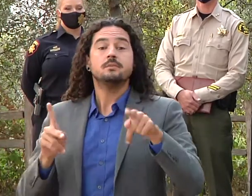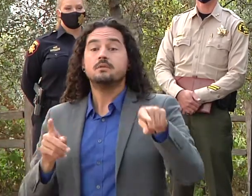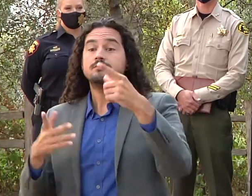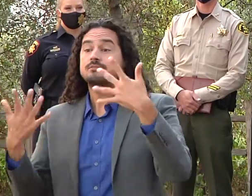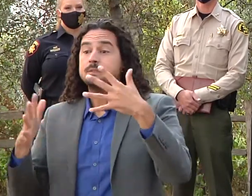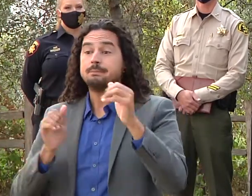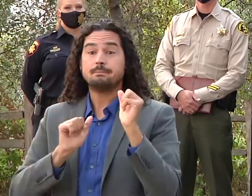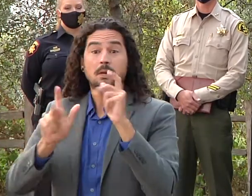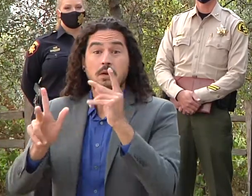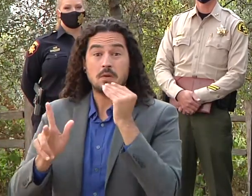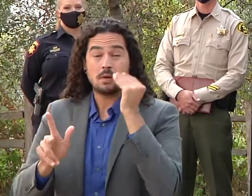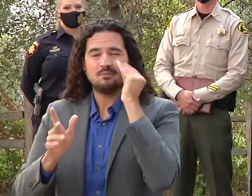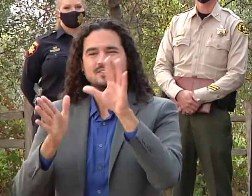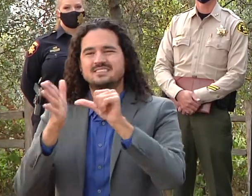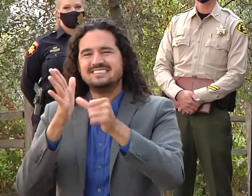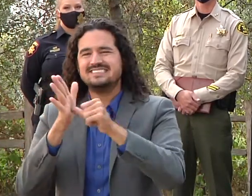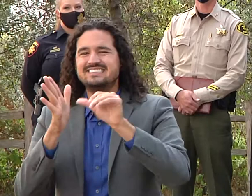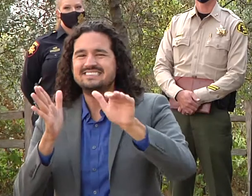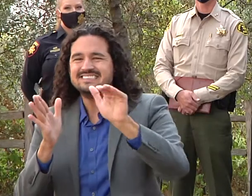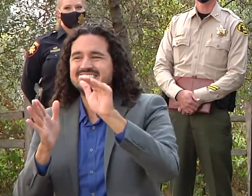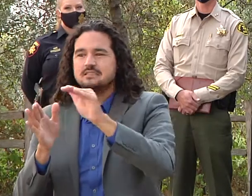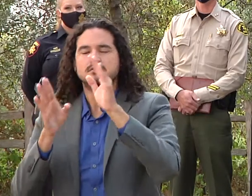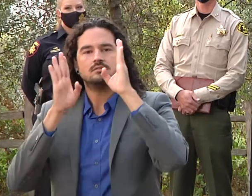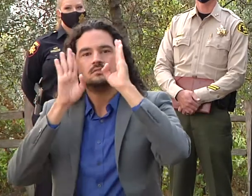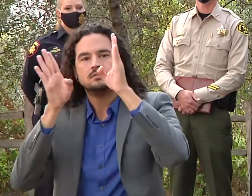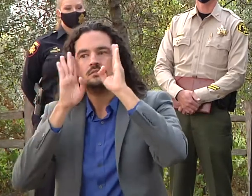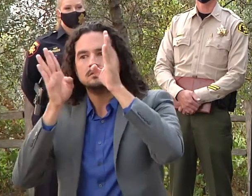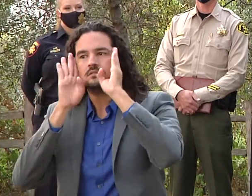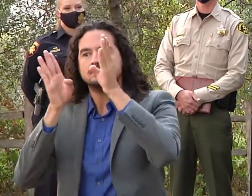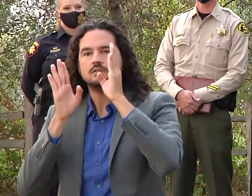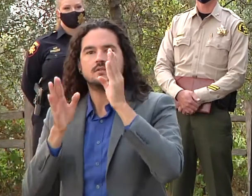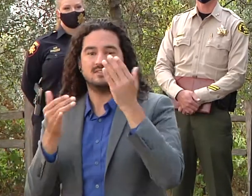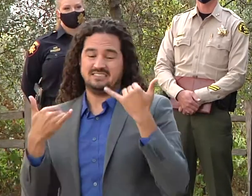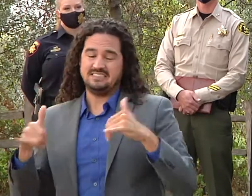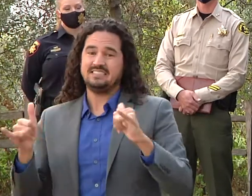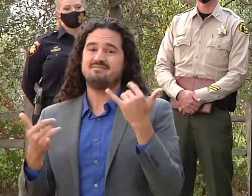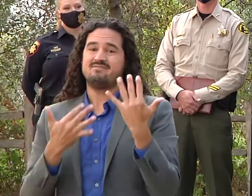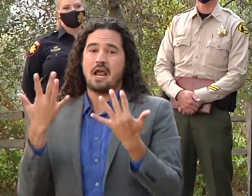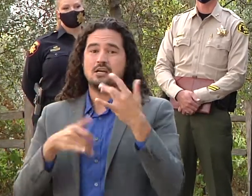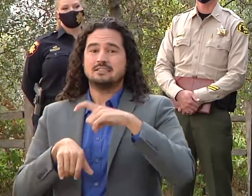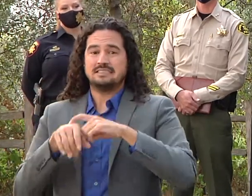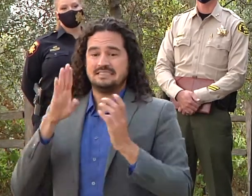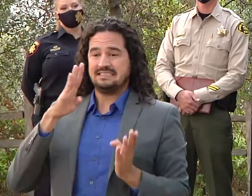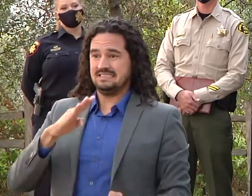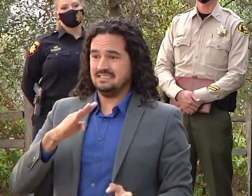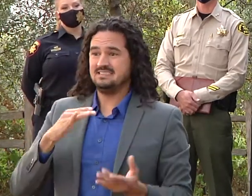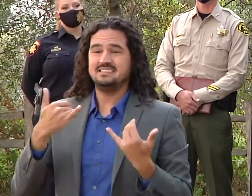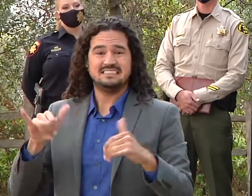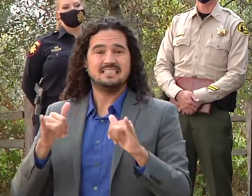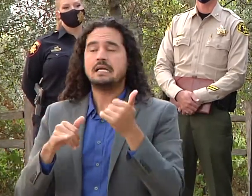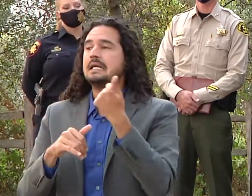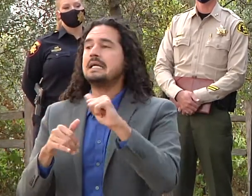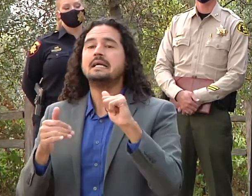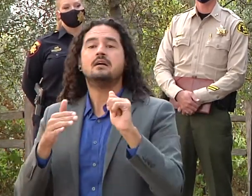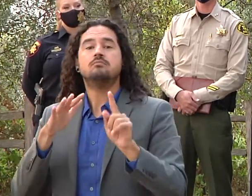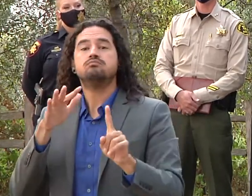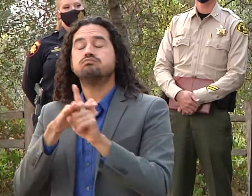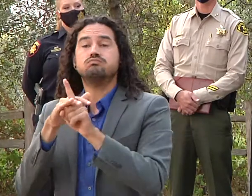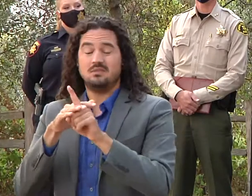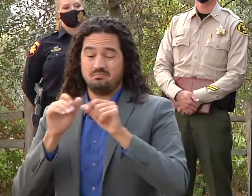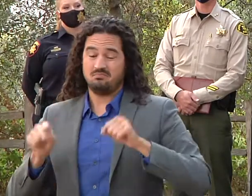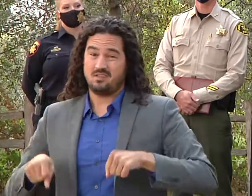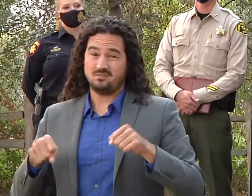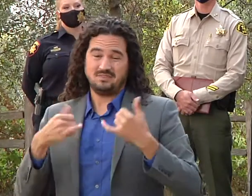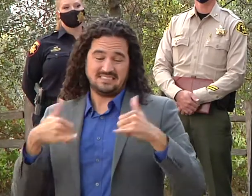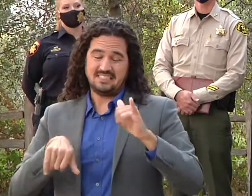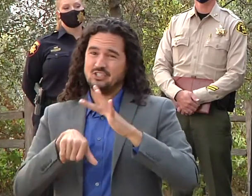this remainder of the fire season you know there is potential that new fires can start throughout the communities and just be vigilant and